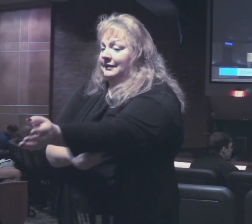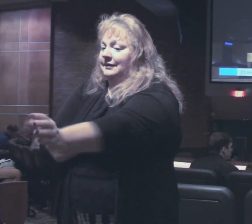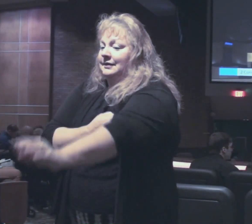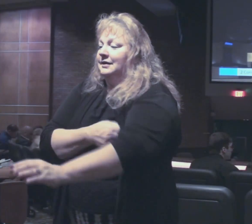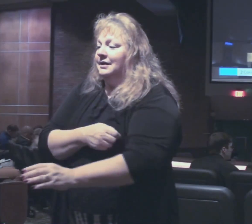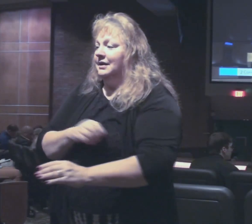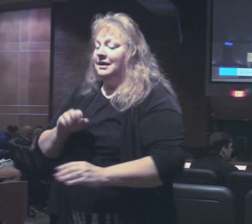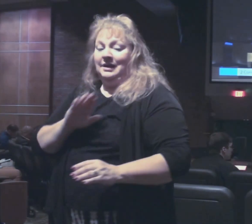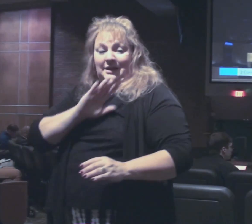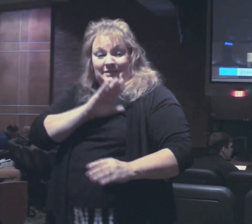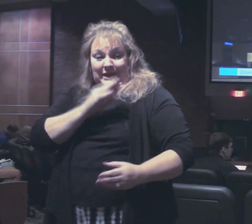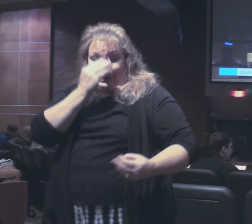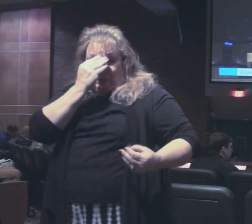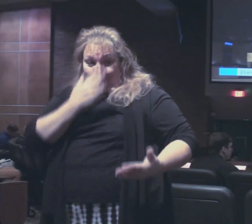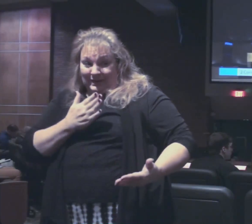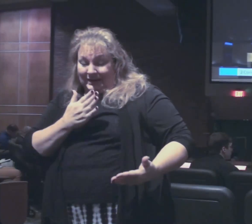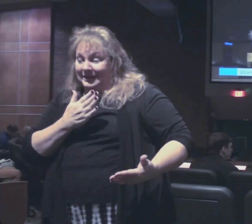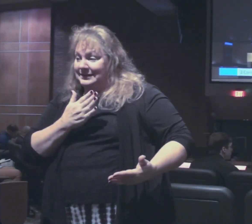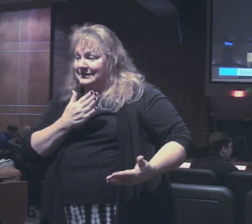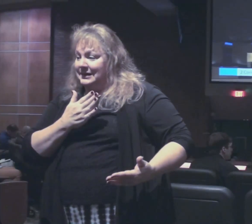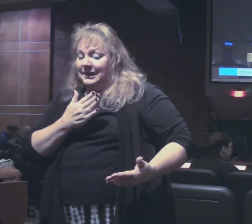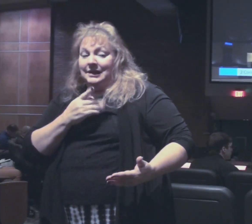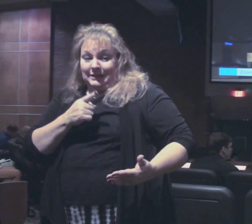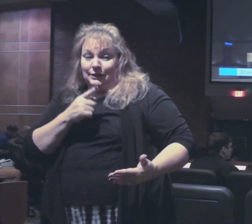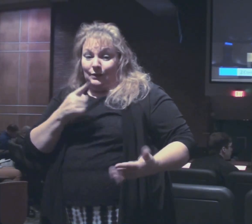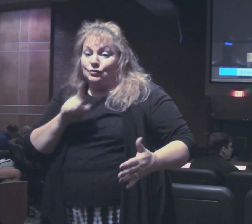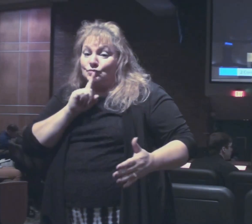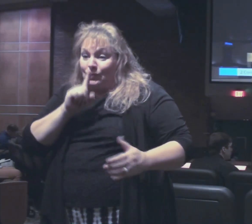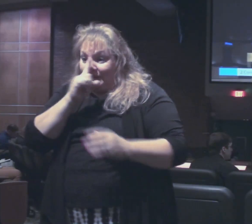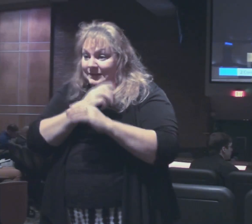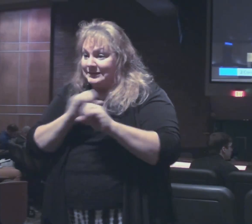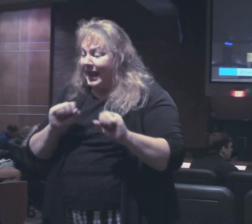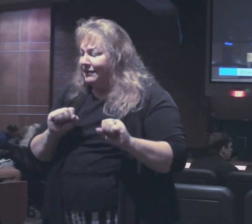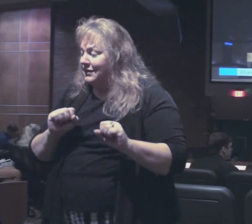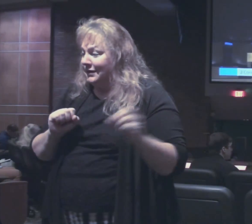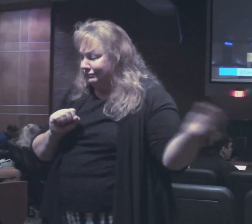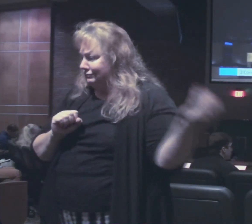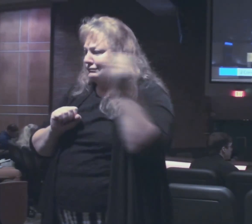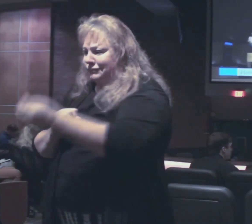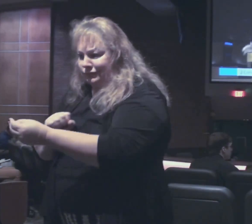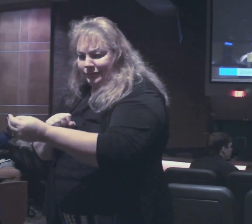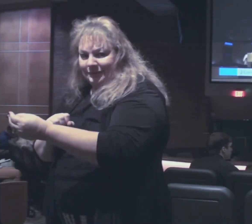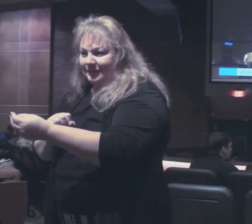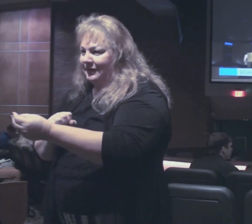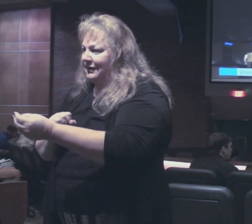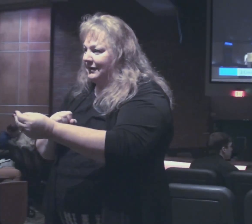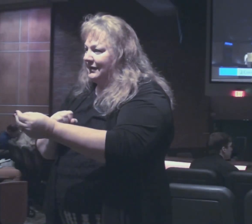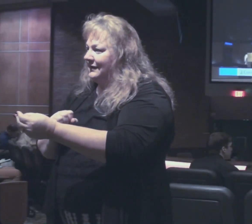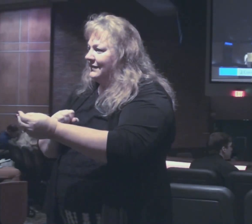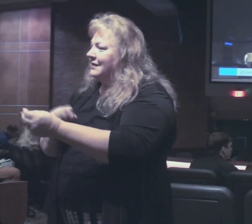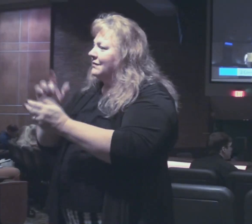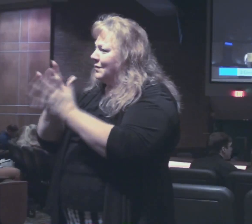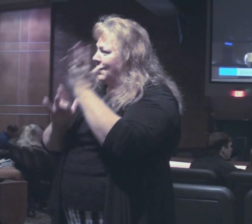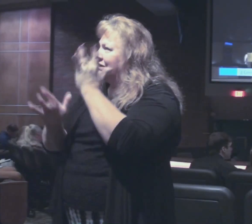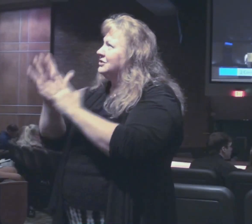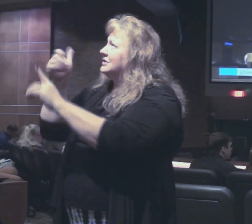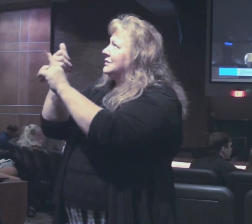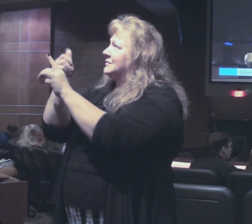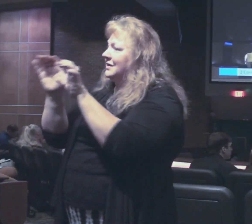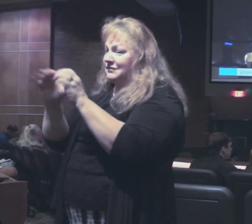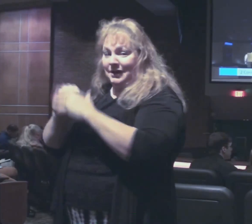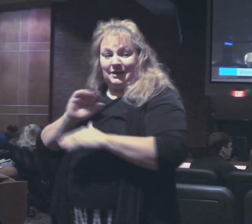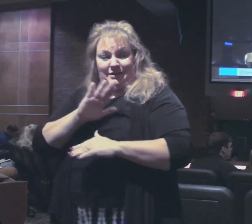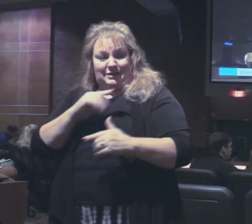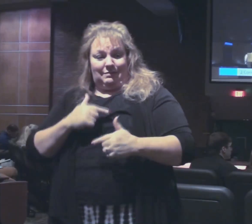it's their obedience to their confession of the gospel it flows out from what Christ has done in their